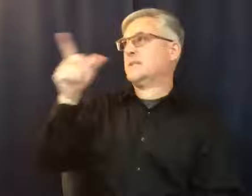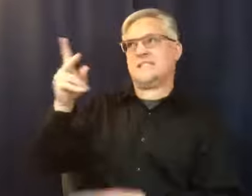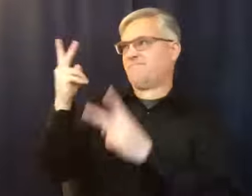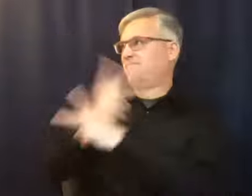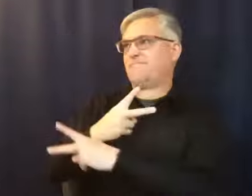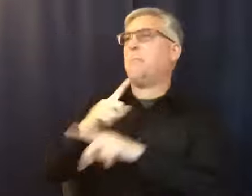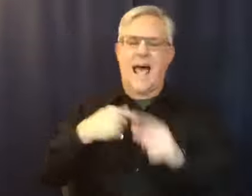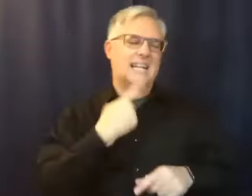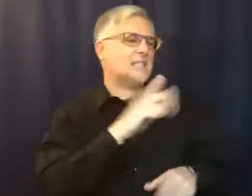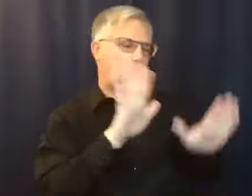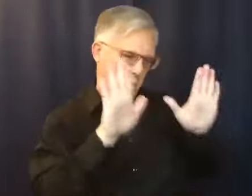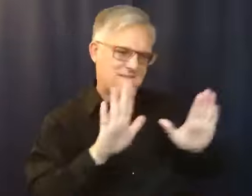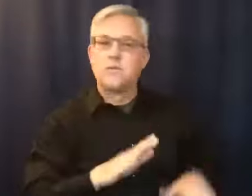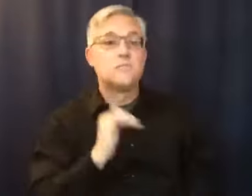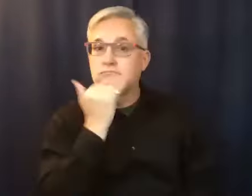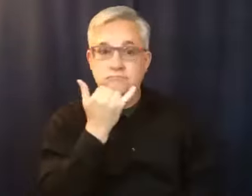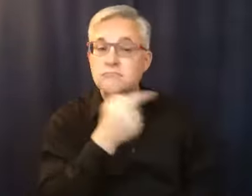she came and she said, Mama, I'm gay.